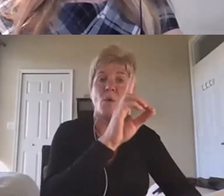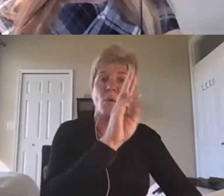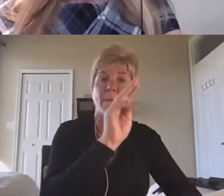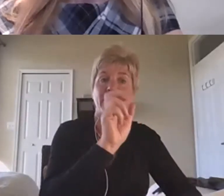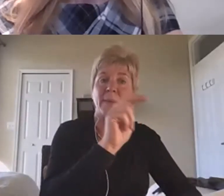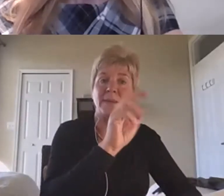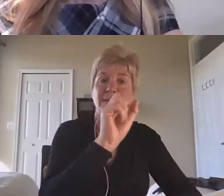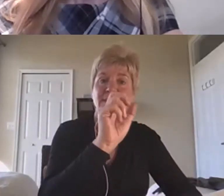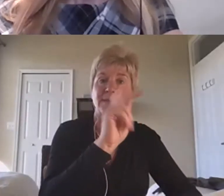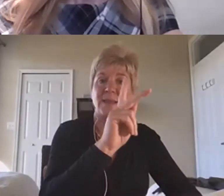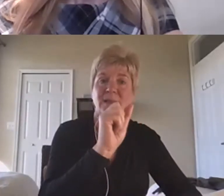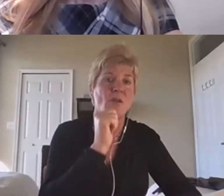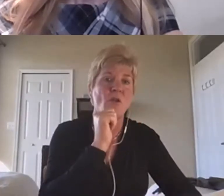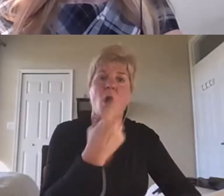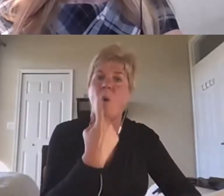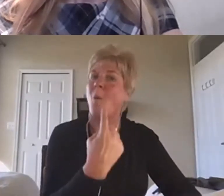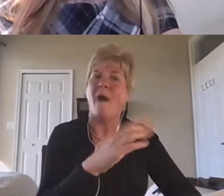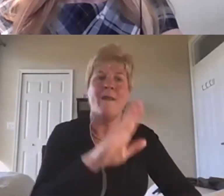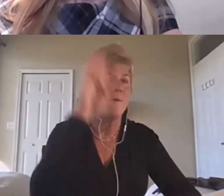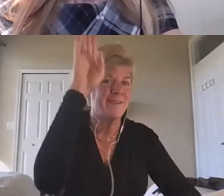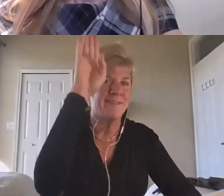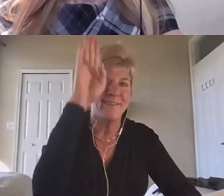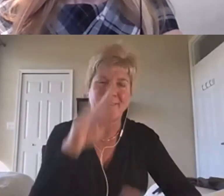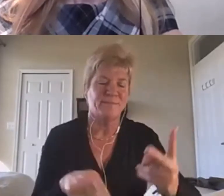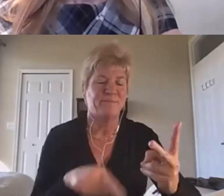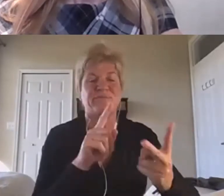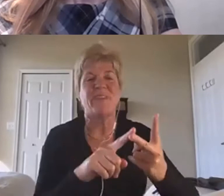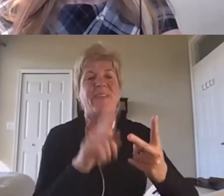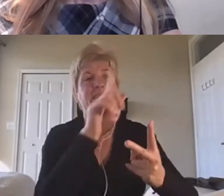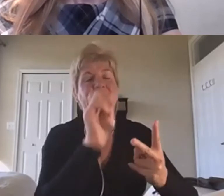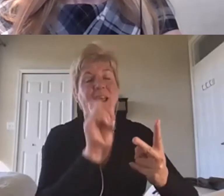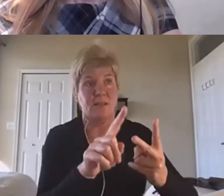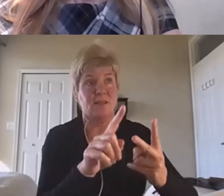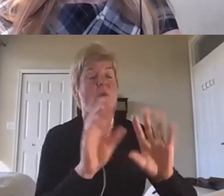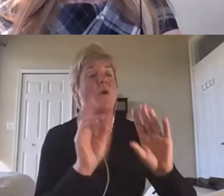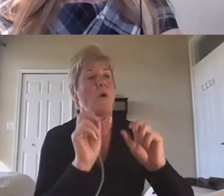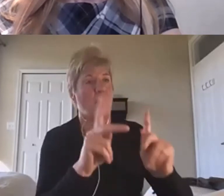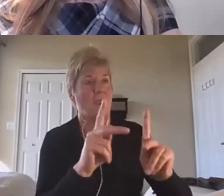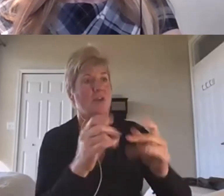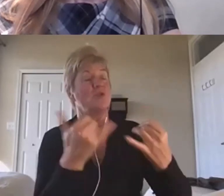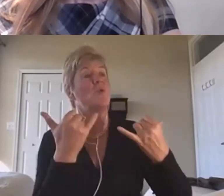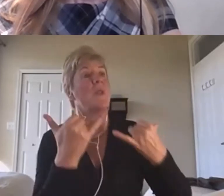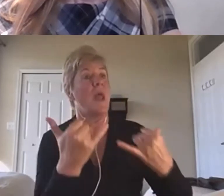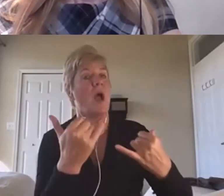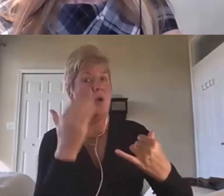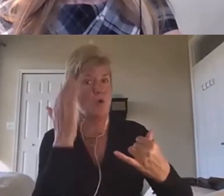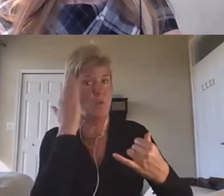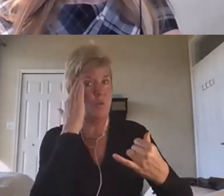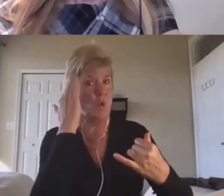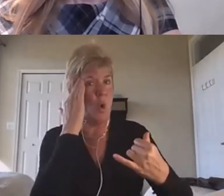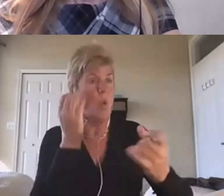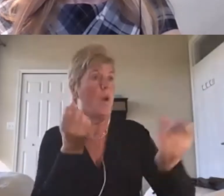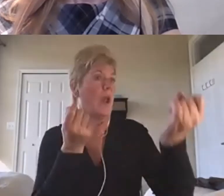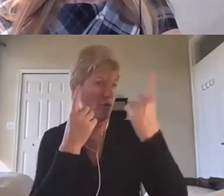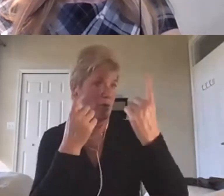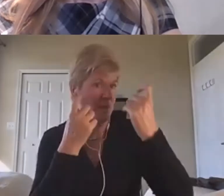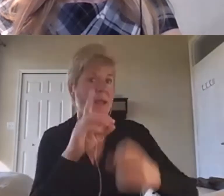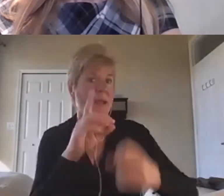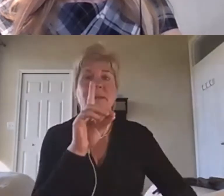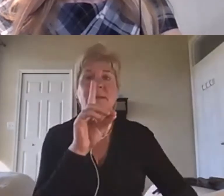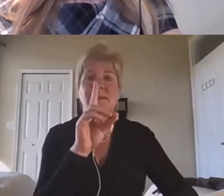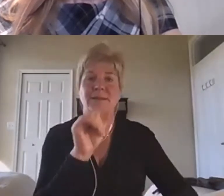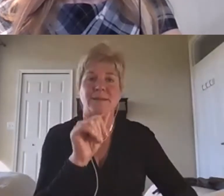Then I ask the second question. Now that you know what you're doing with disability, chuckle chuckle,